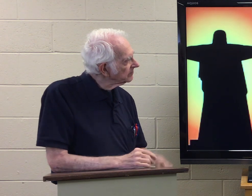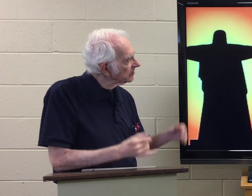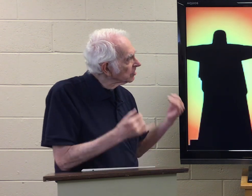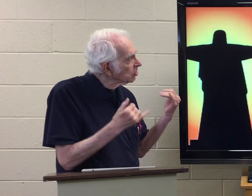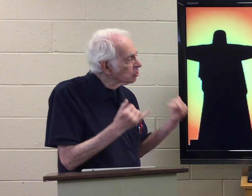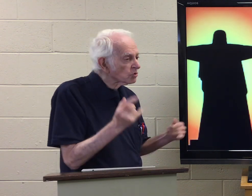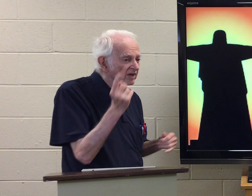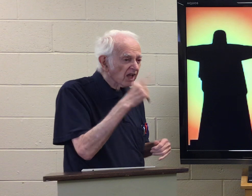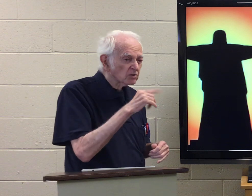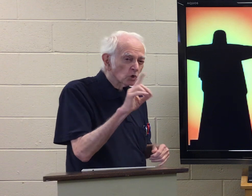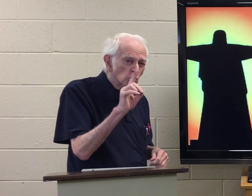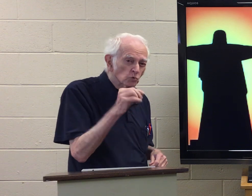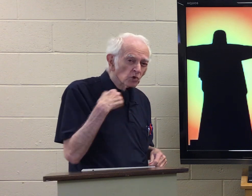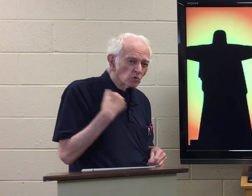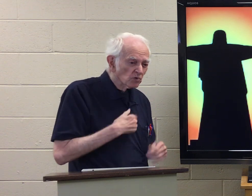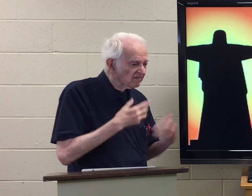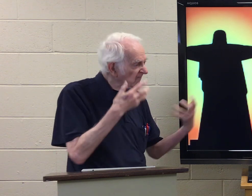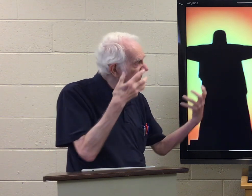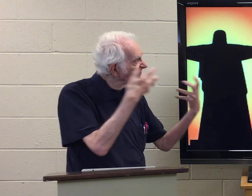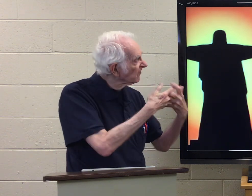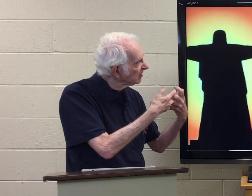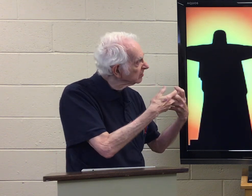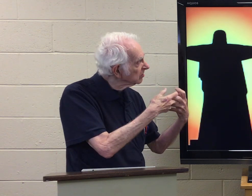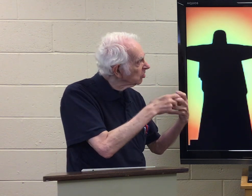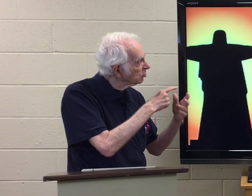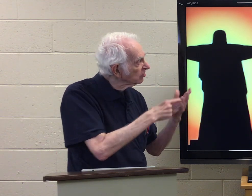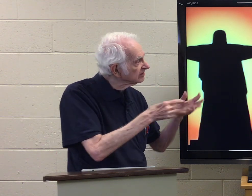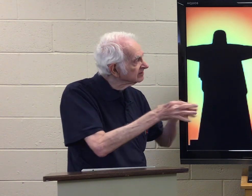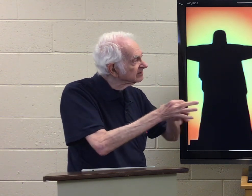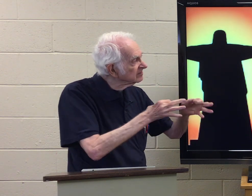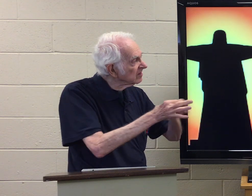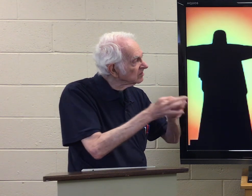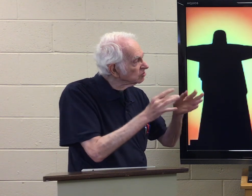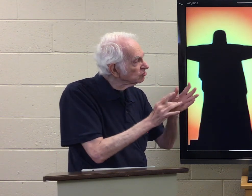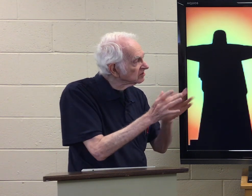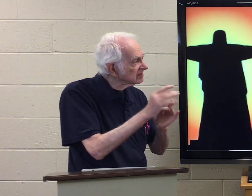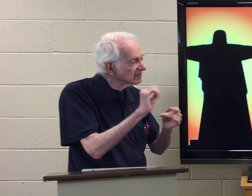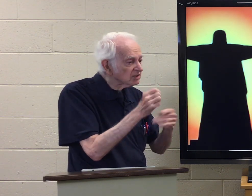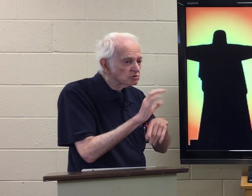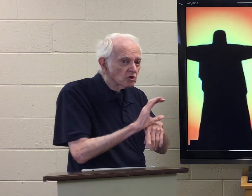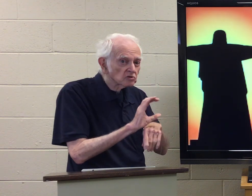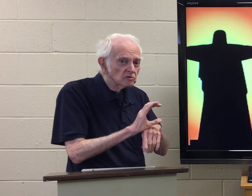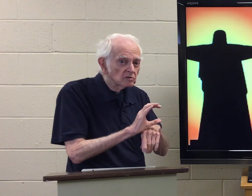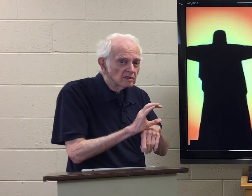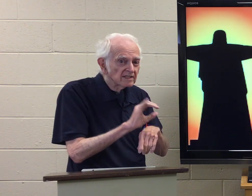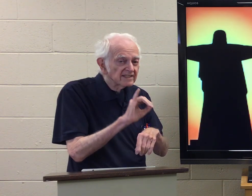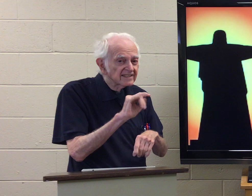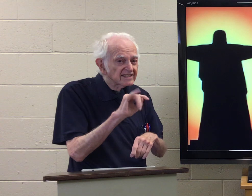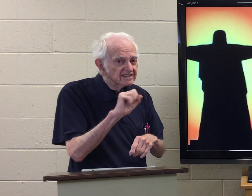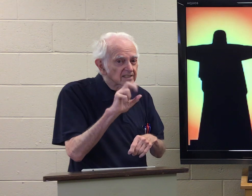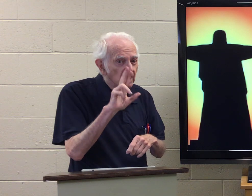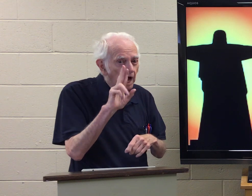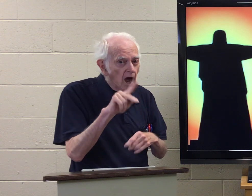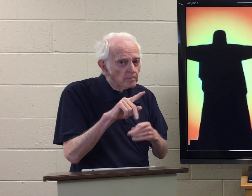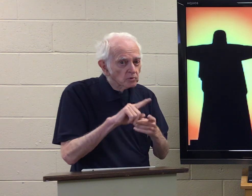Today, do we fit the descriptions of Jesus' church? It's up to you.